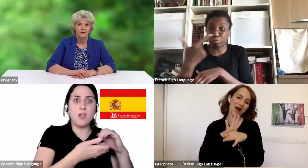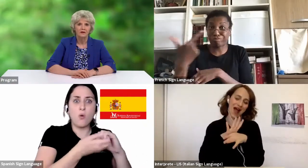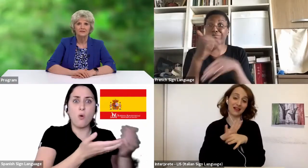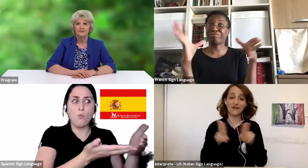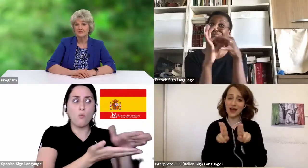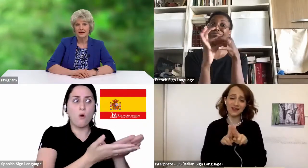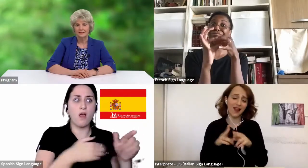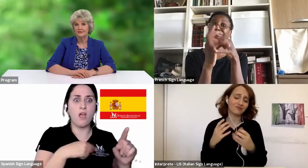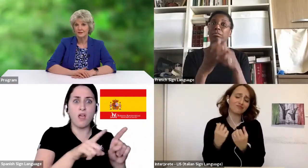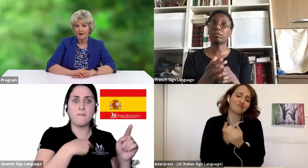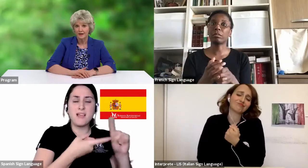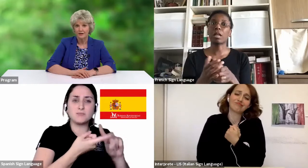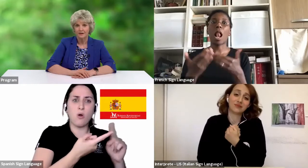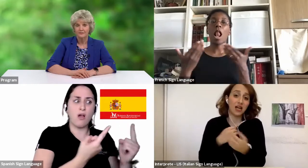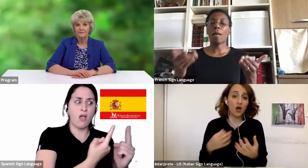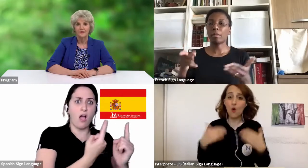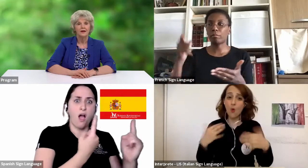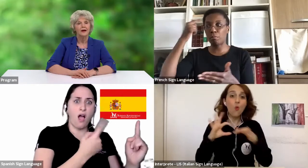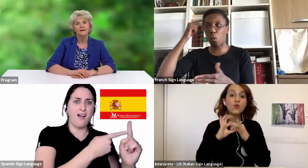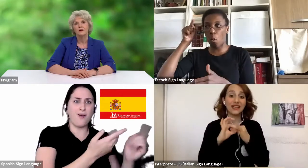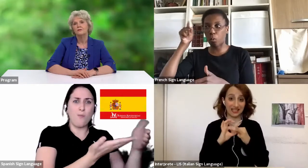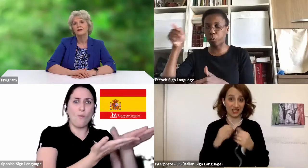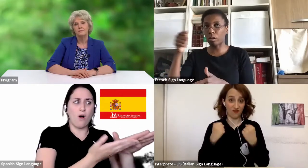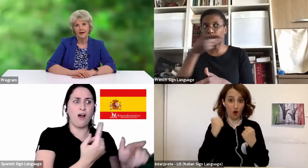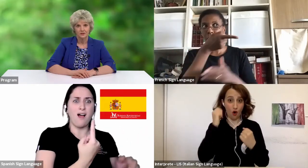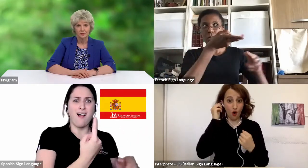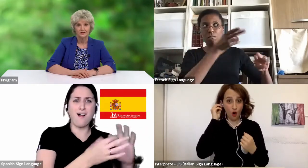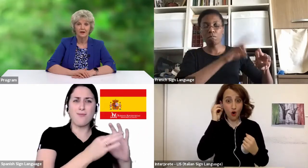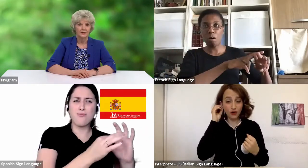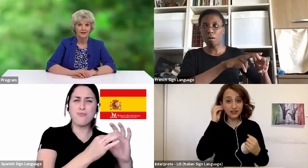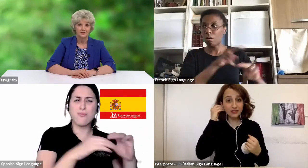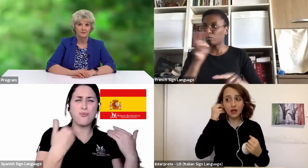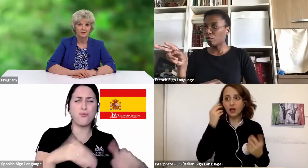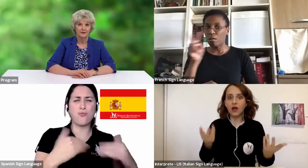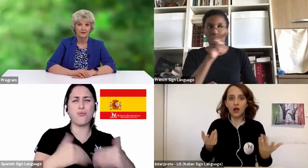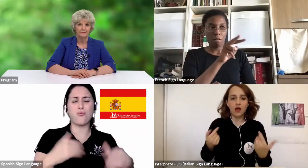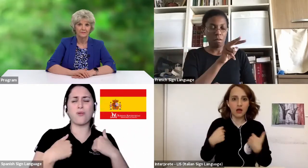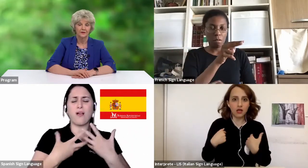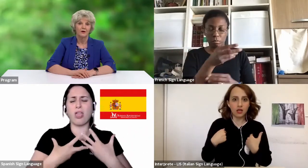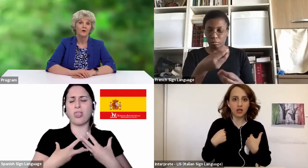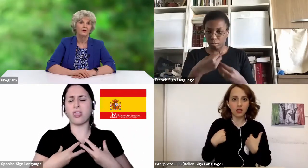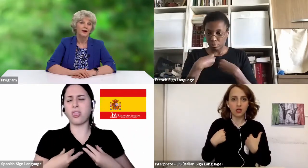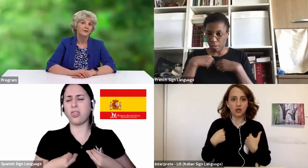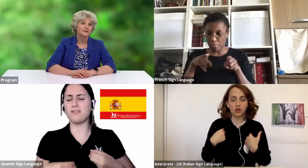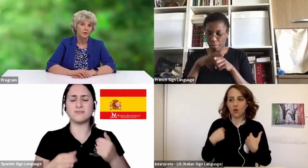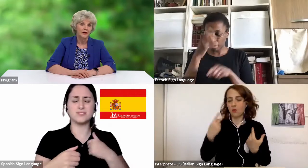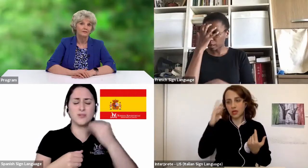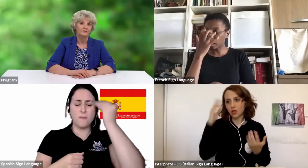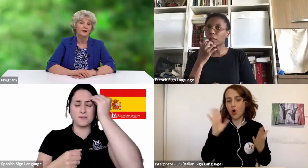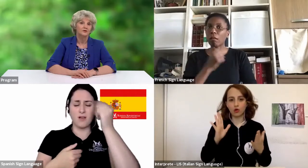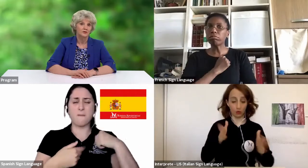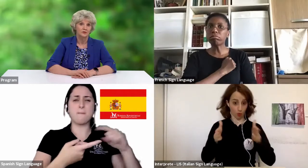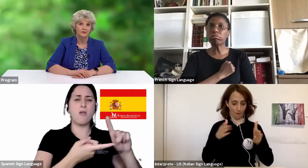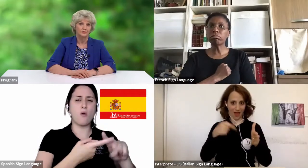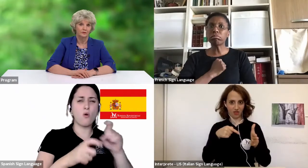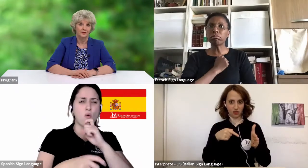loss and sadness to my heart. I could only imagine how my husband was feeling or how his wife